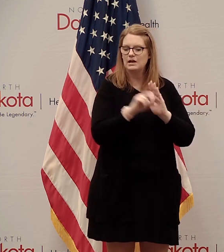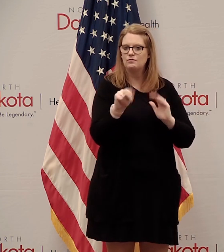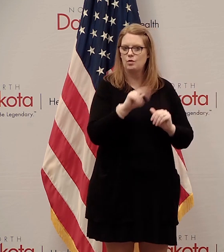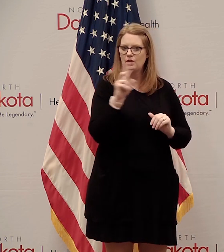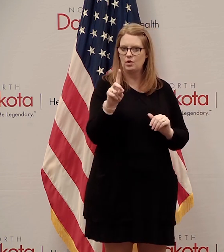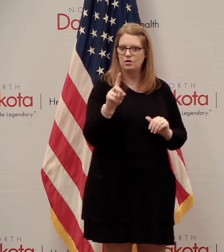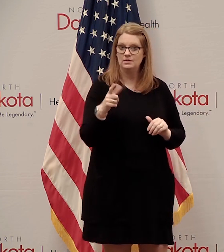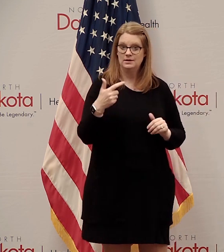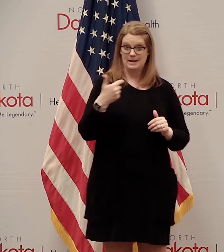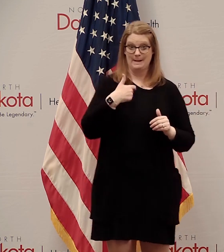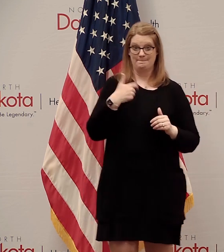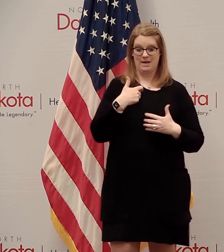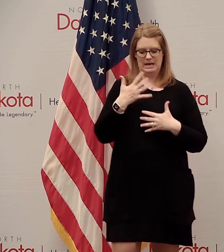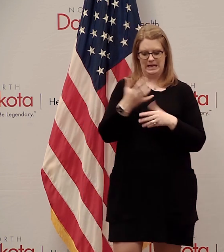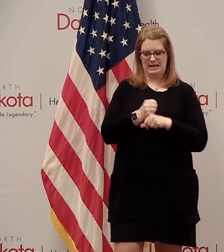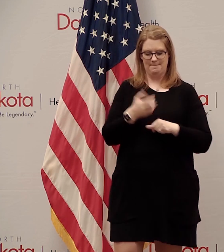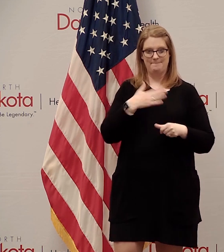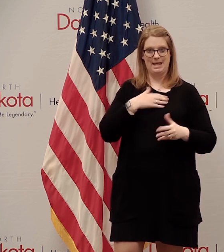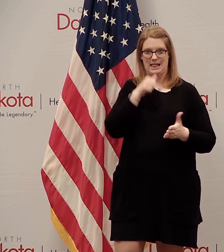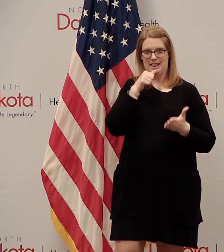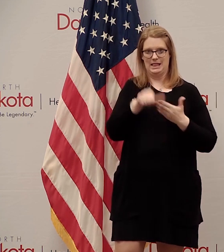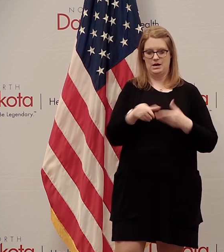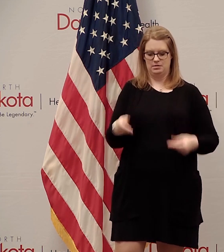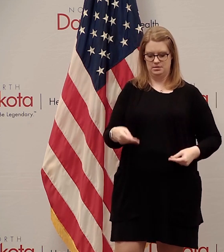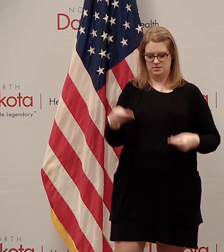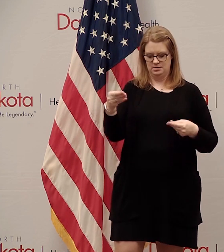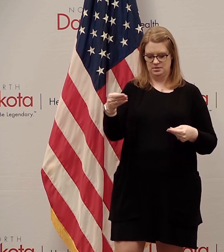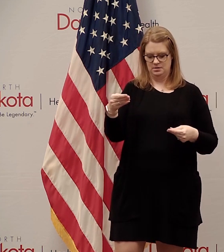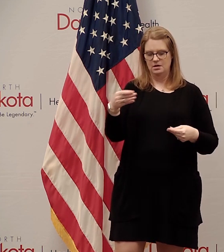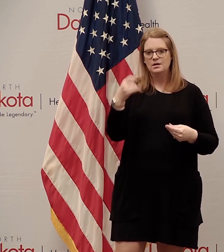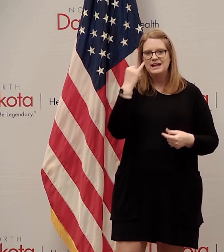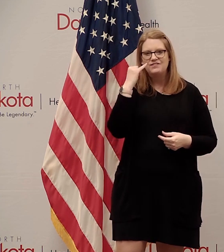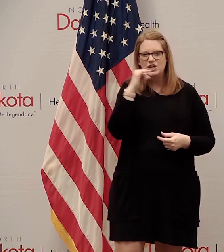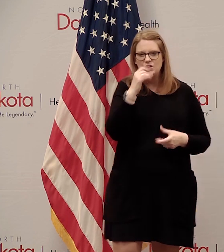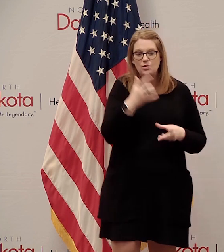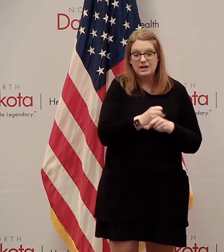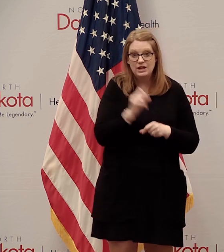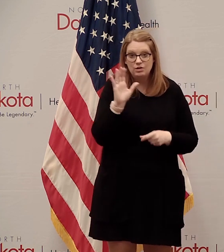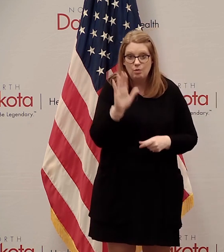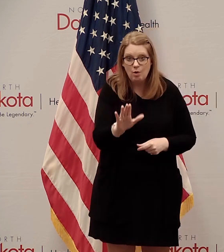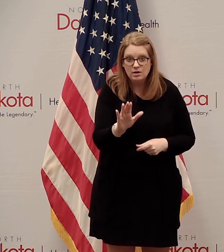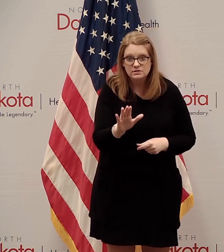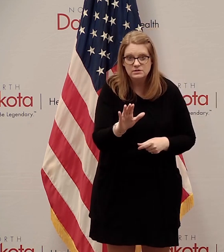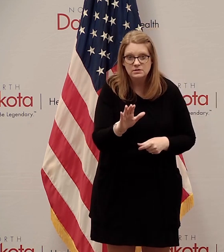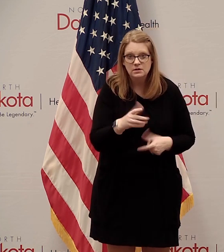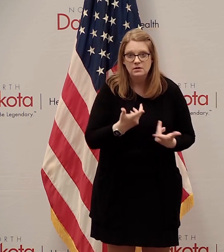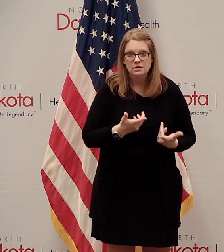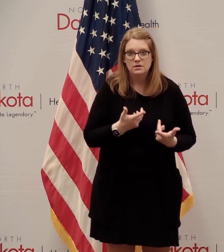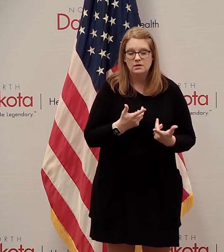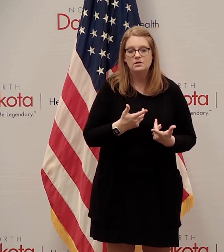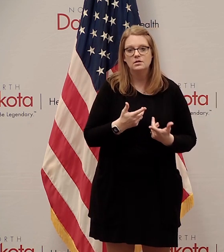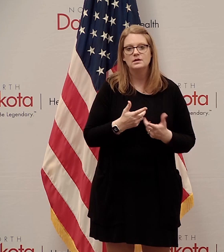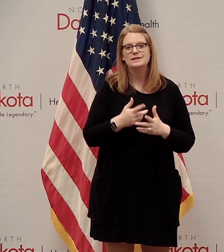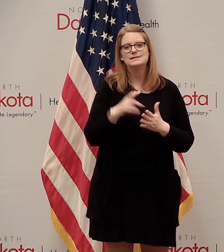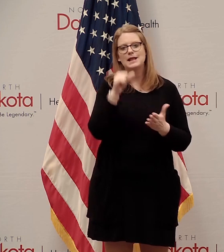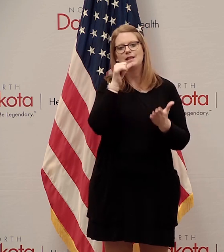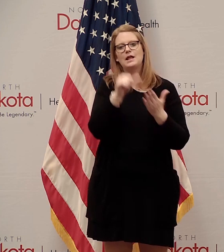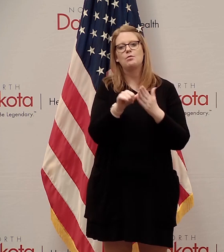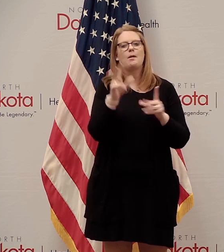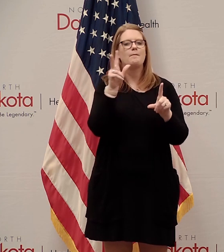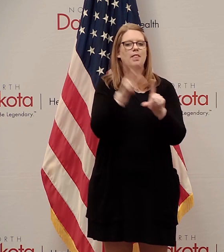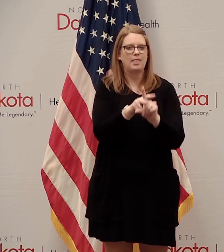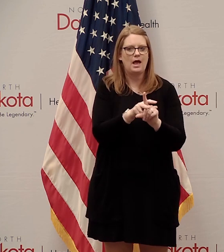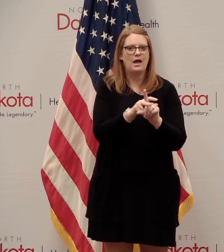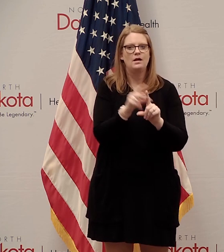letter earlier this week. If you don't receive your letter, and it's a letter inviting you to apply for a ballot, so you have to,